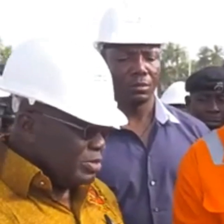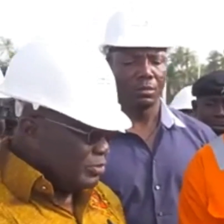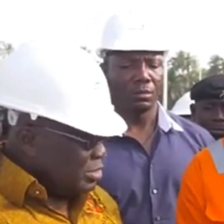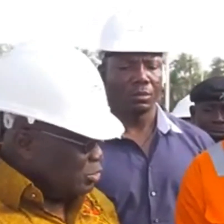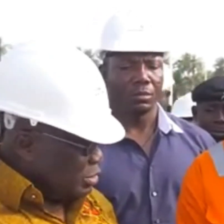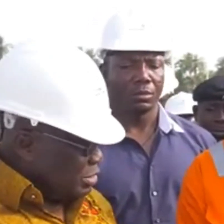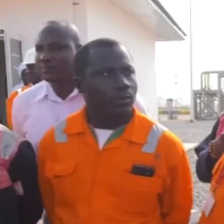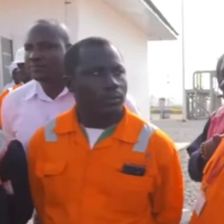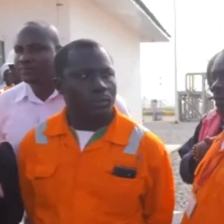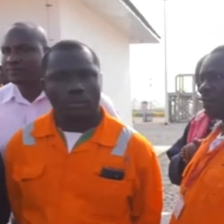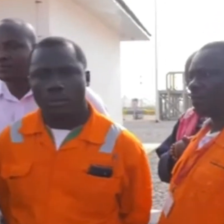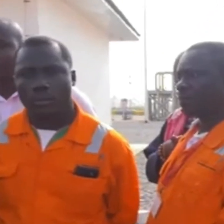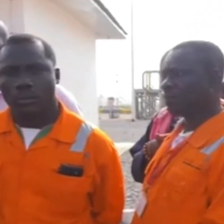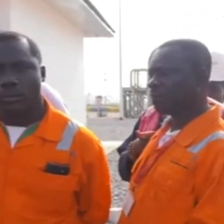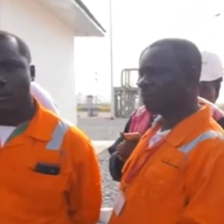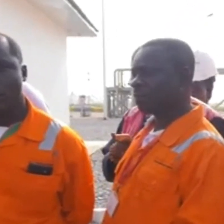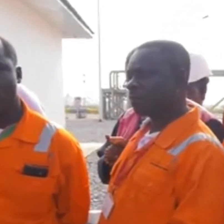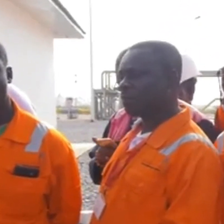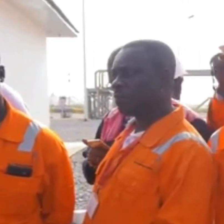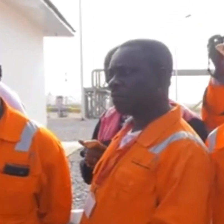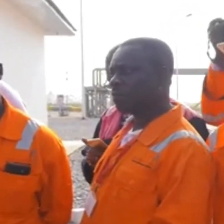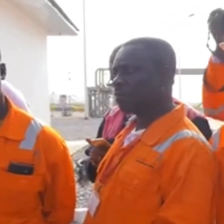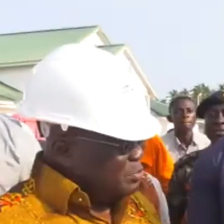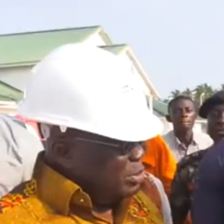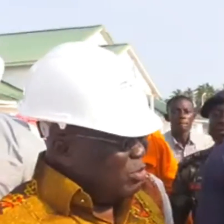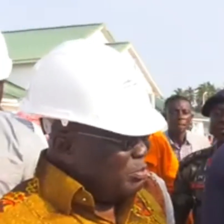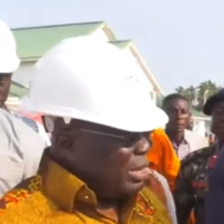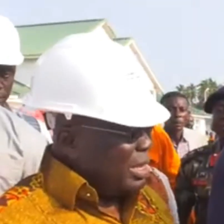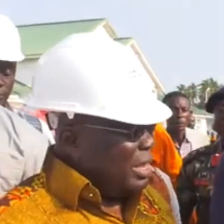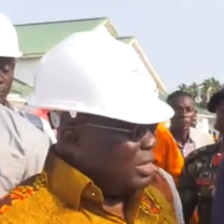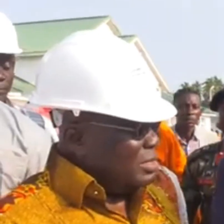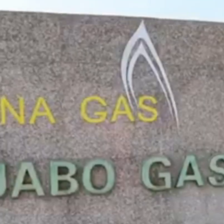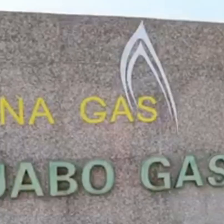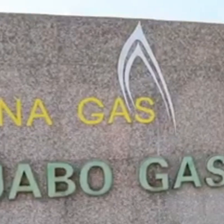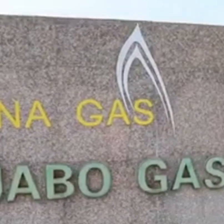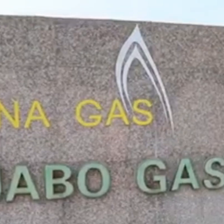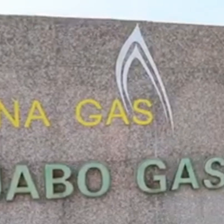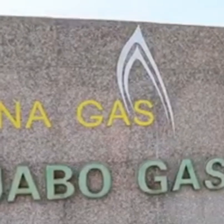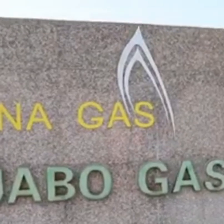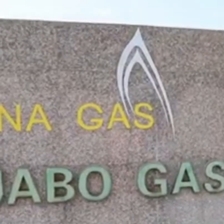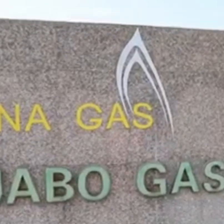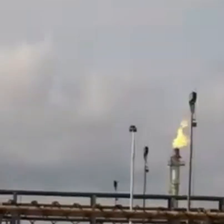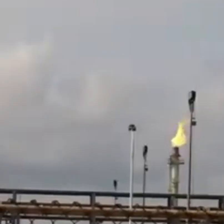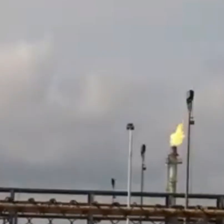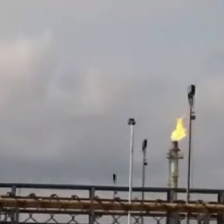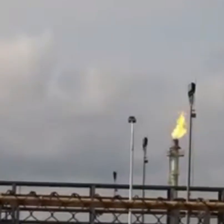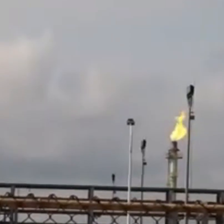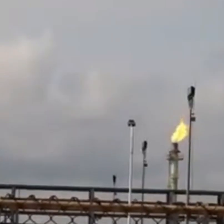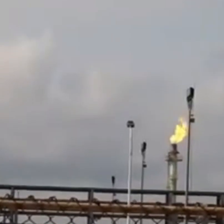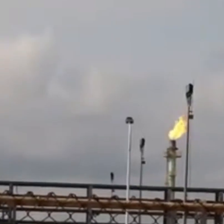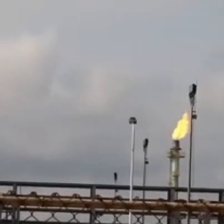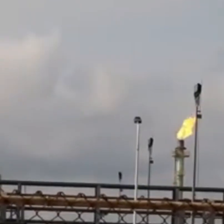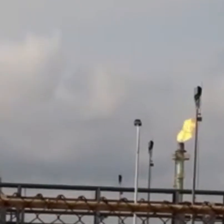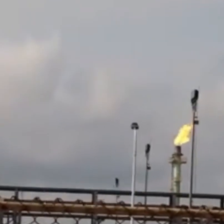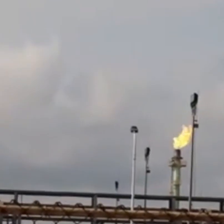about stepping up. What's the results today? Ghana Gas has saved the country over $250 million in operation cost